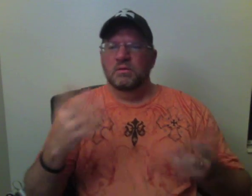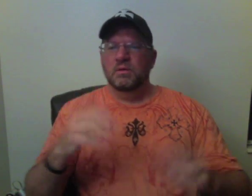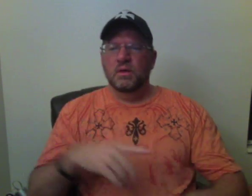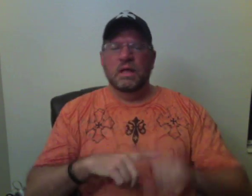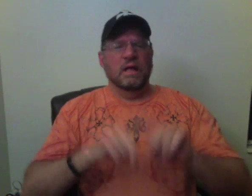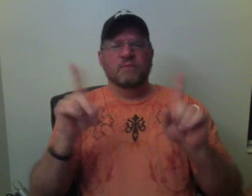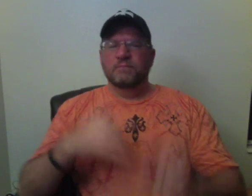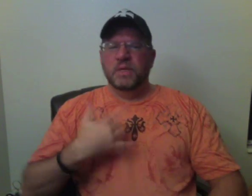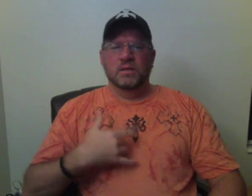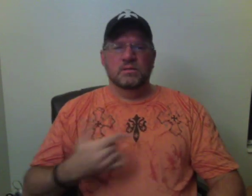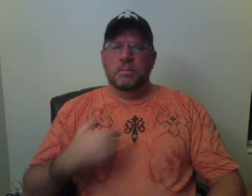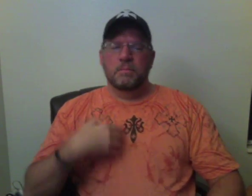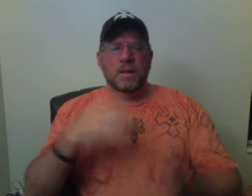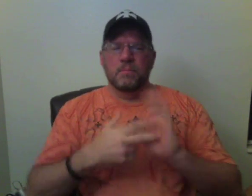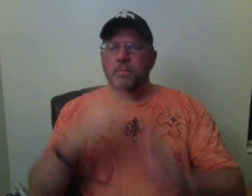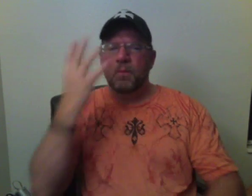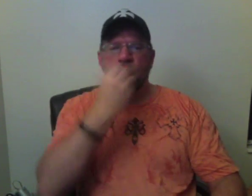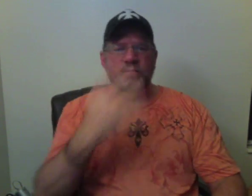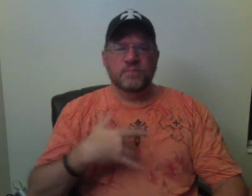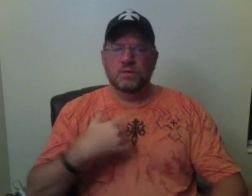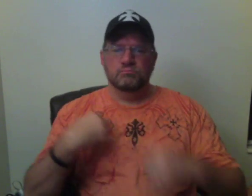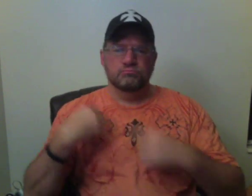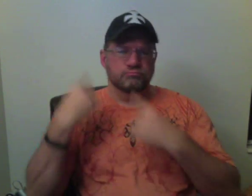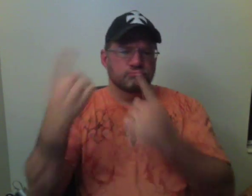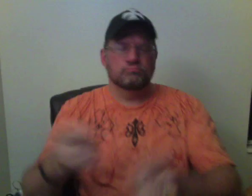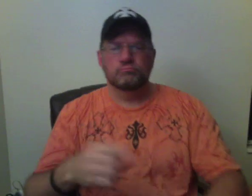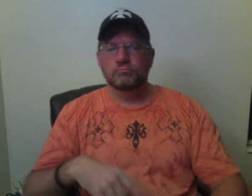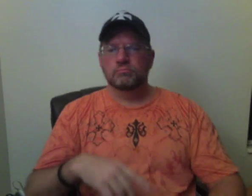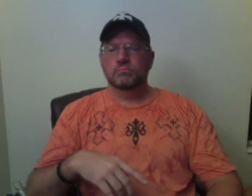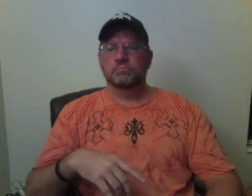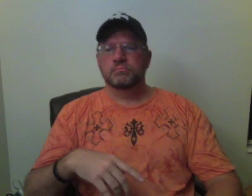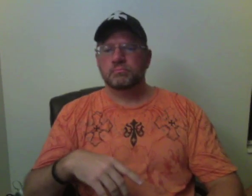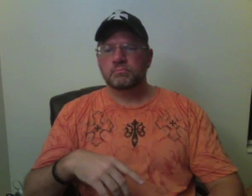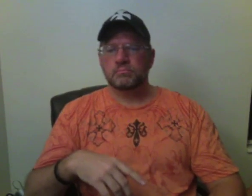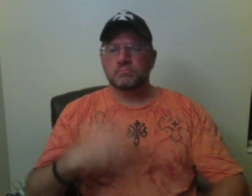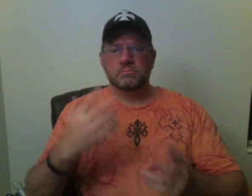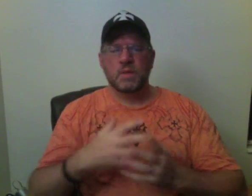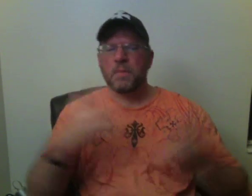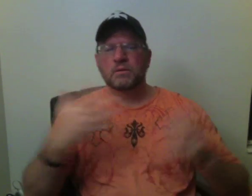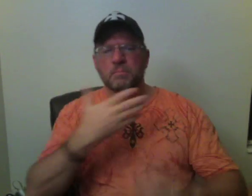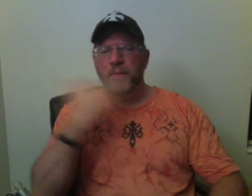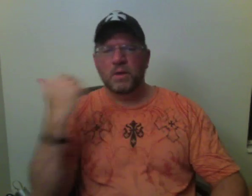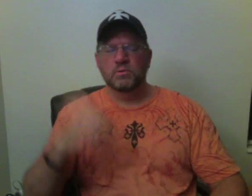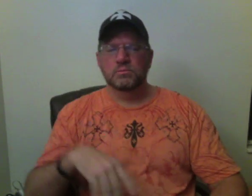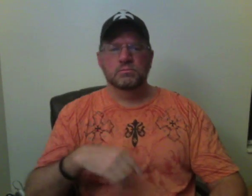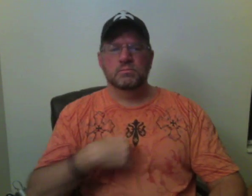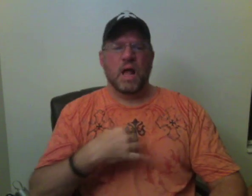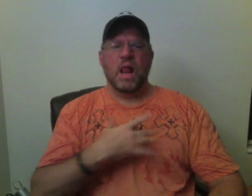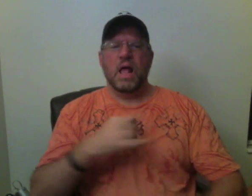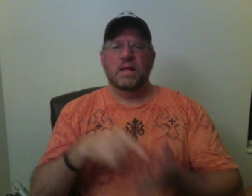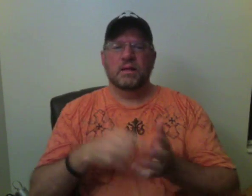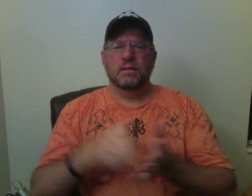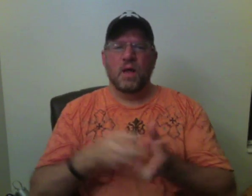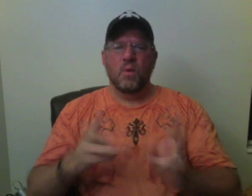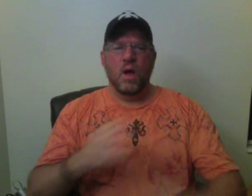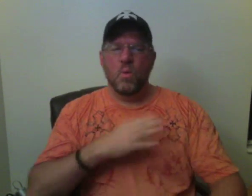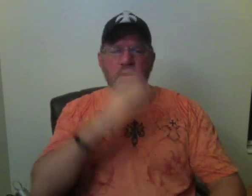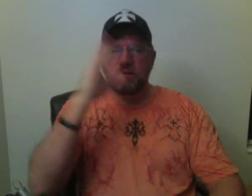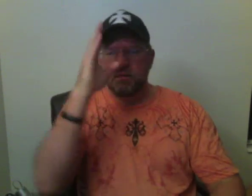Grace, you have to see what's on the internet. The cat running a vacuum cleaner is not going to cheer me up. Richard Dale is using the original Lasky's selling plate